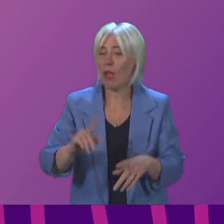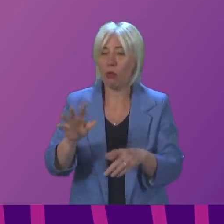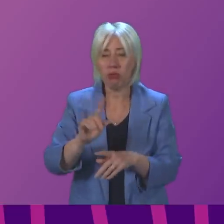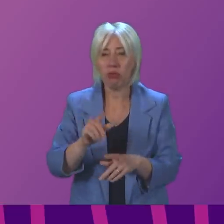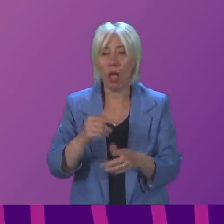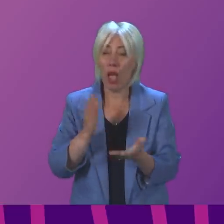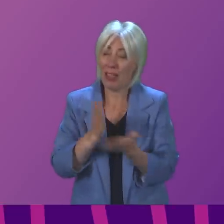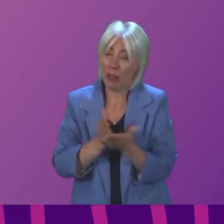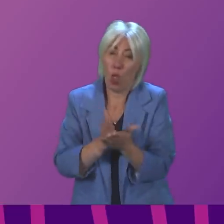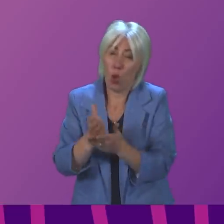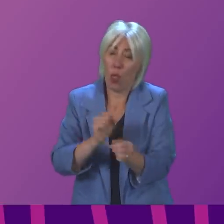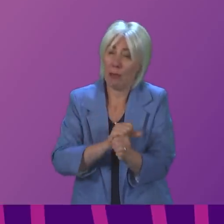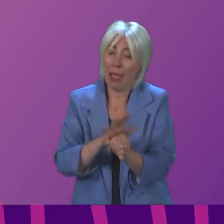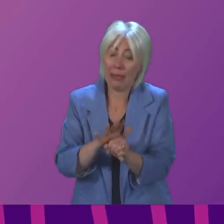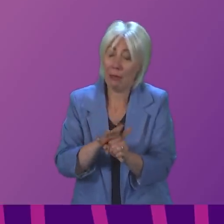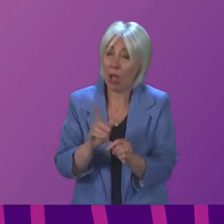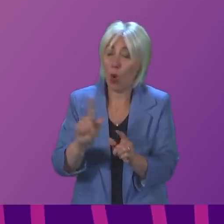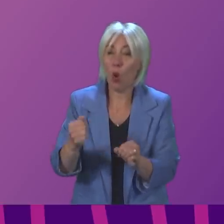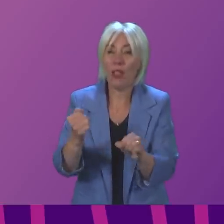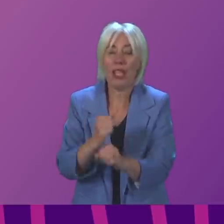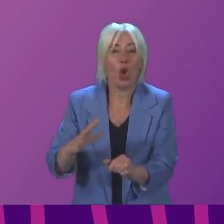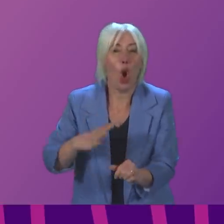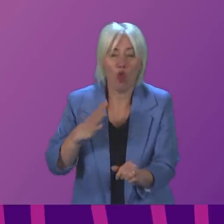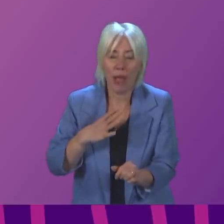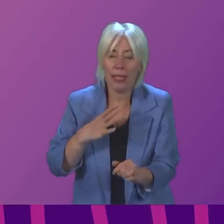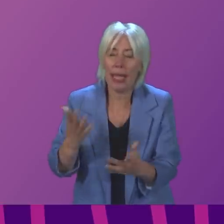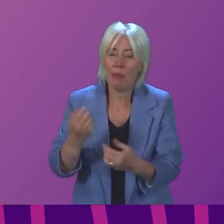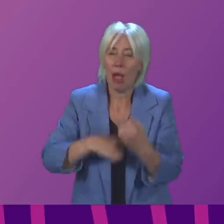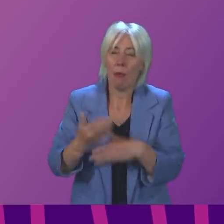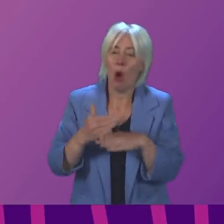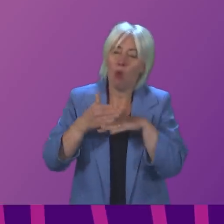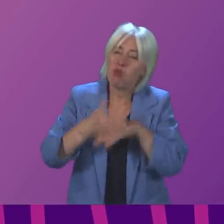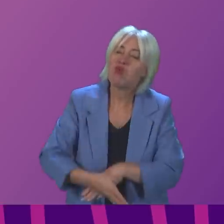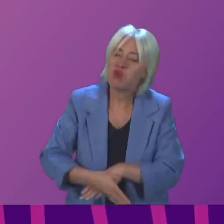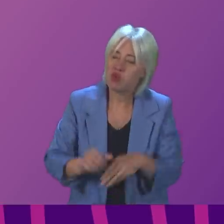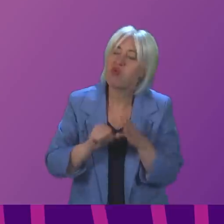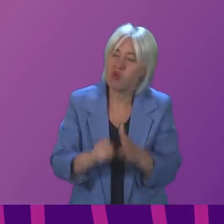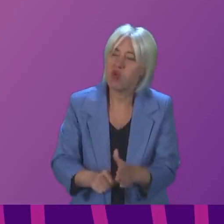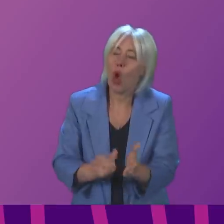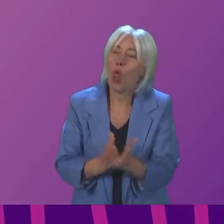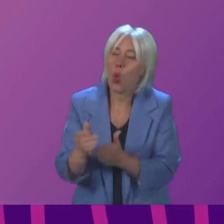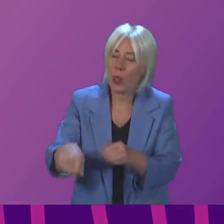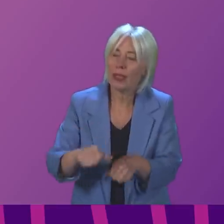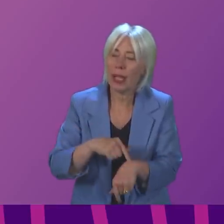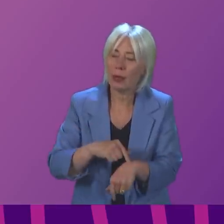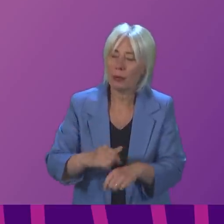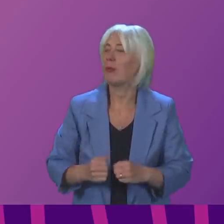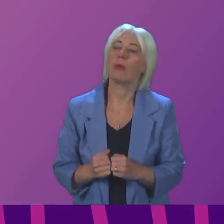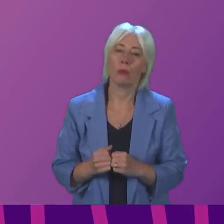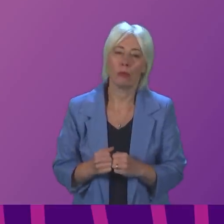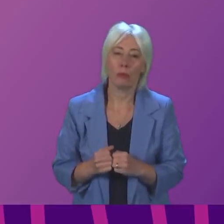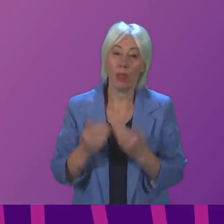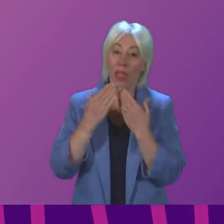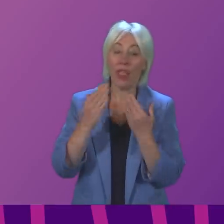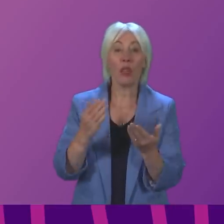of the pandemic has made what they already do and deal with even more difficult. Paul O'Kane. I thank the First Minister for her